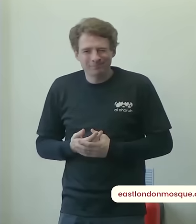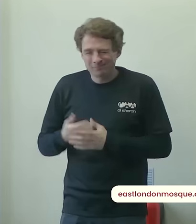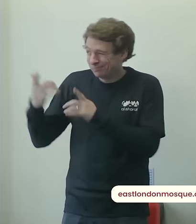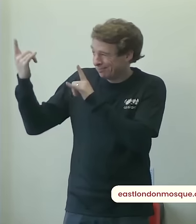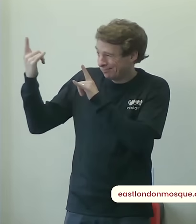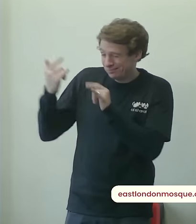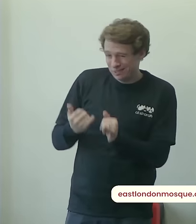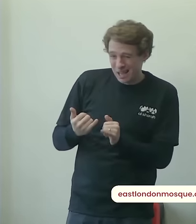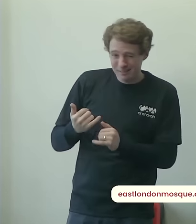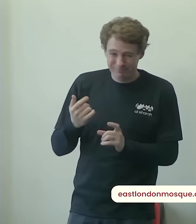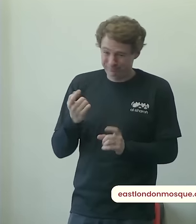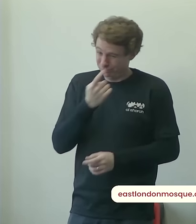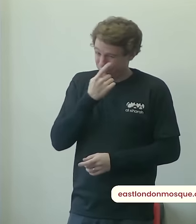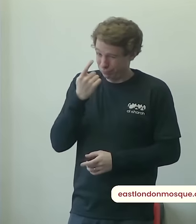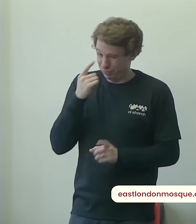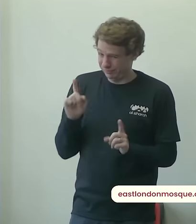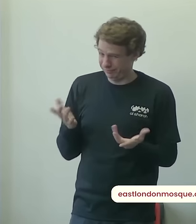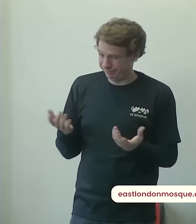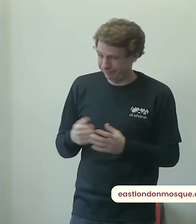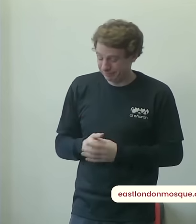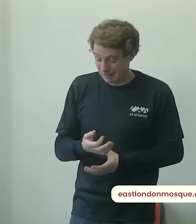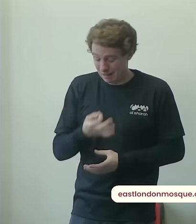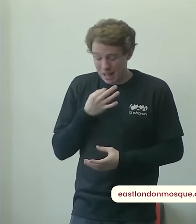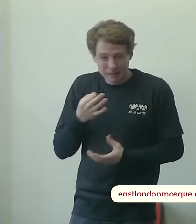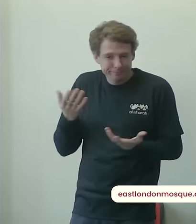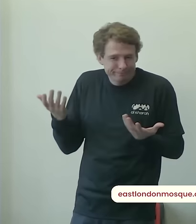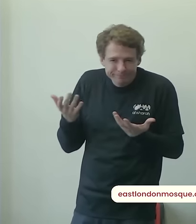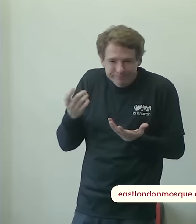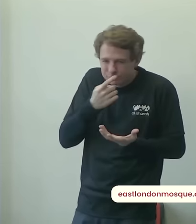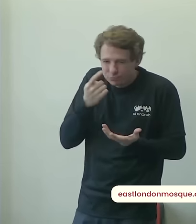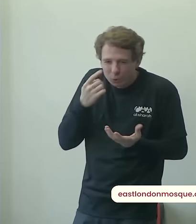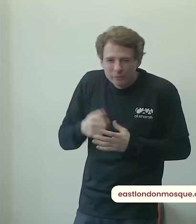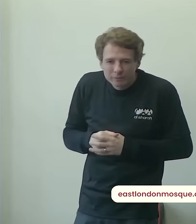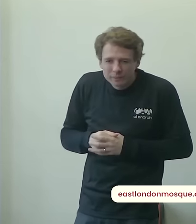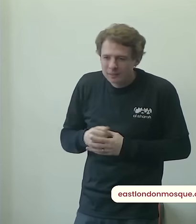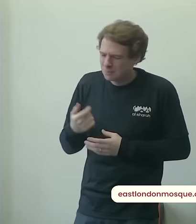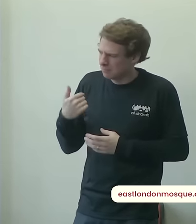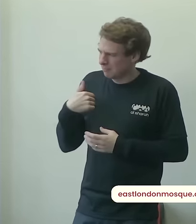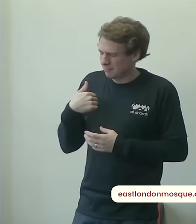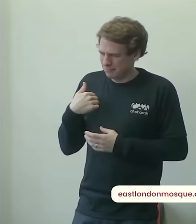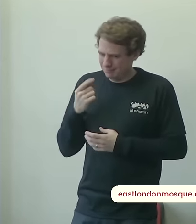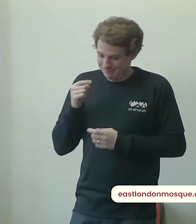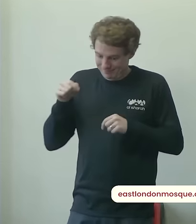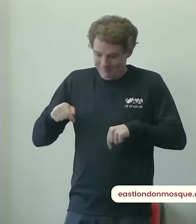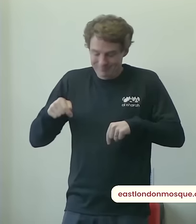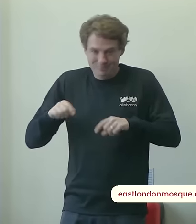that's the proof everyone in this masjid now you have a challenge don't you you have some form of a test as you grow older